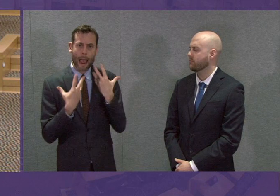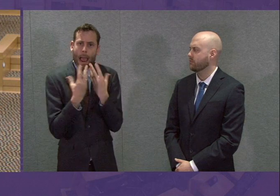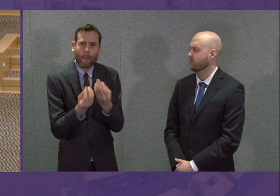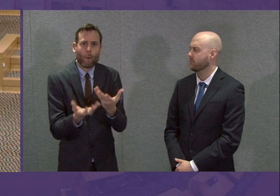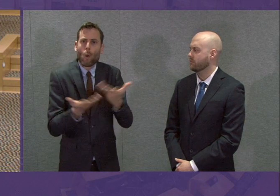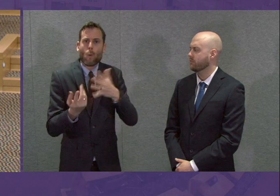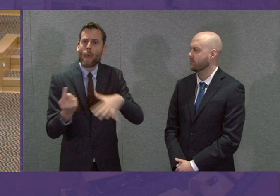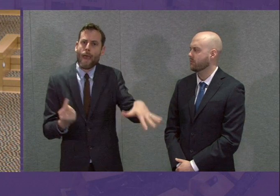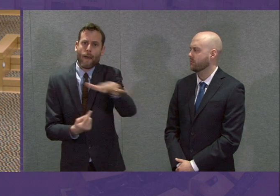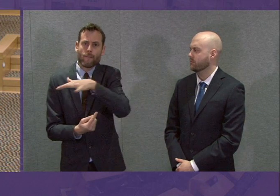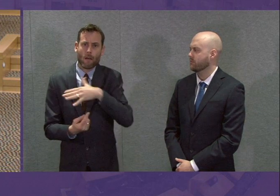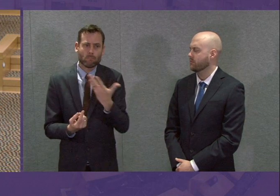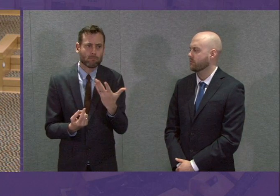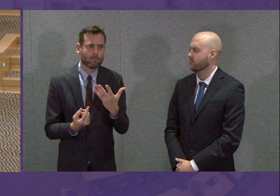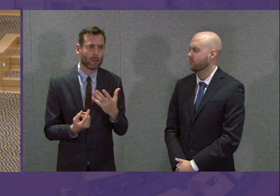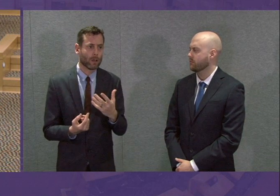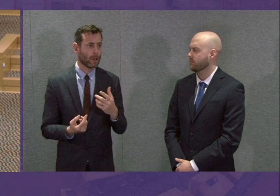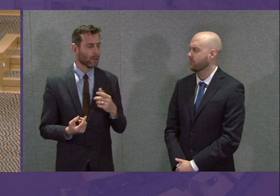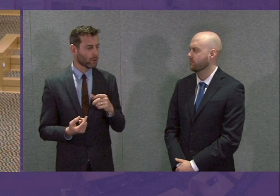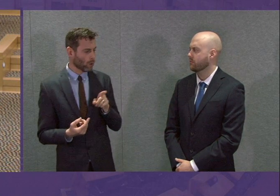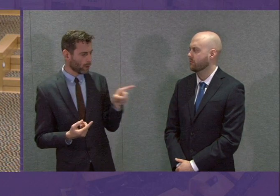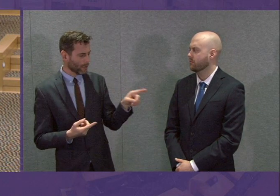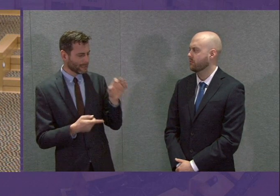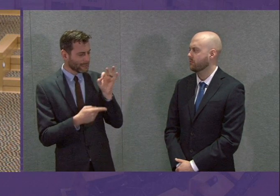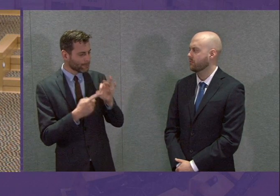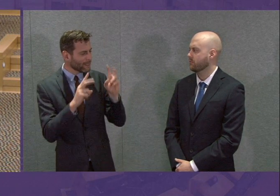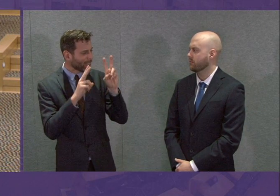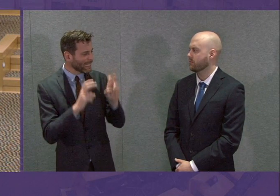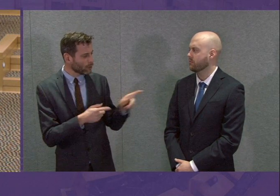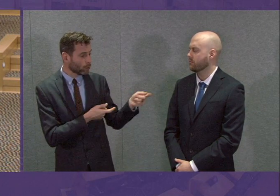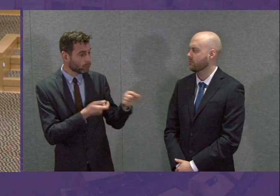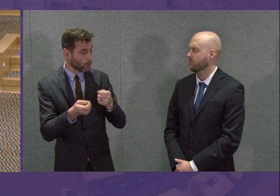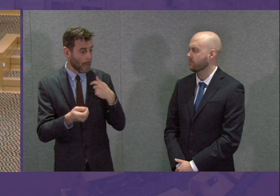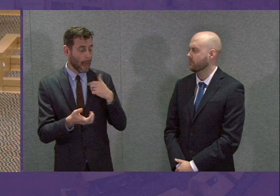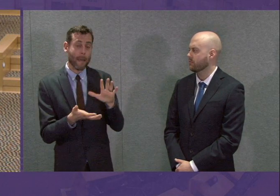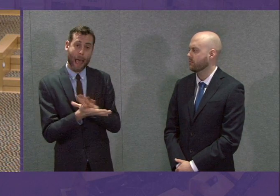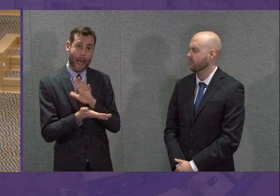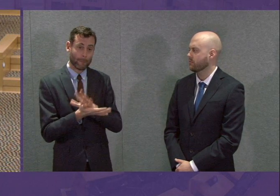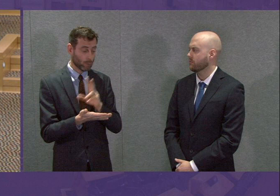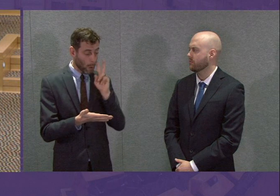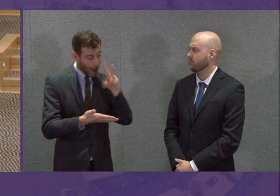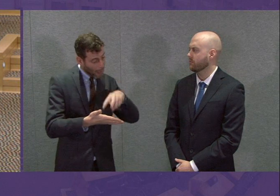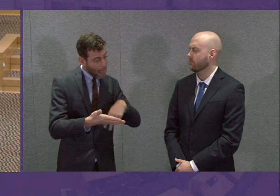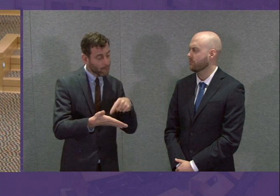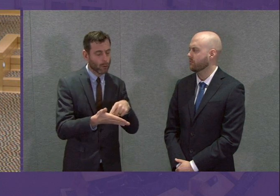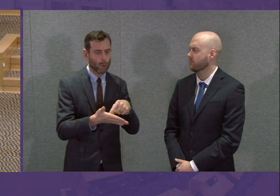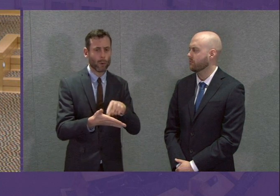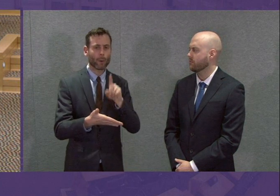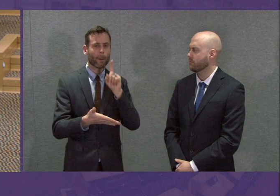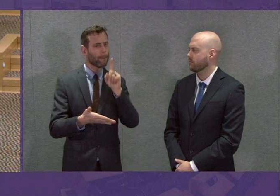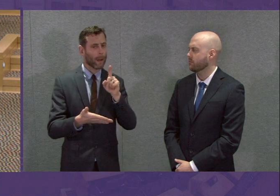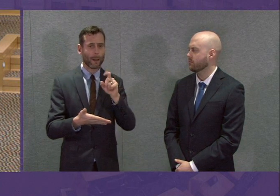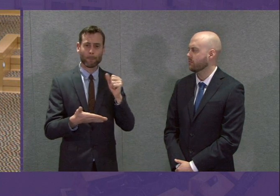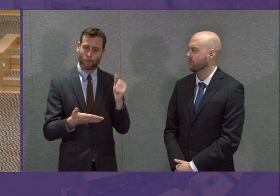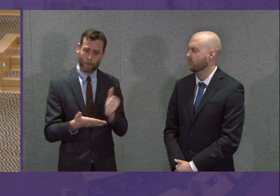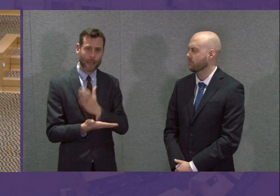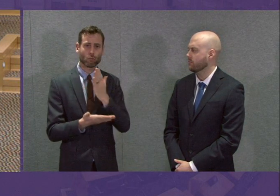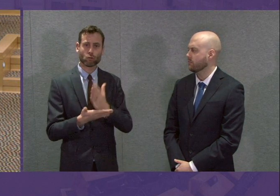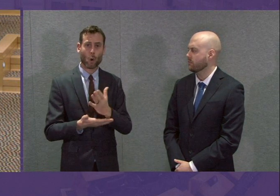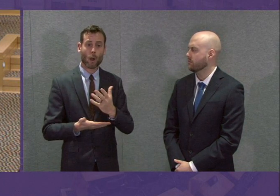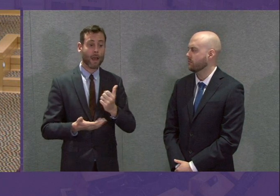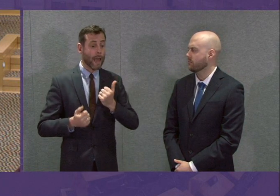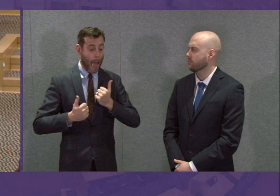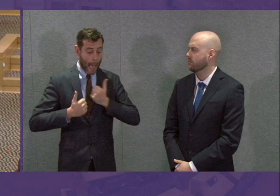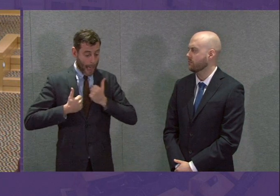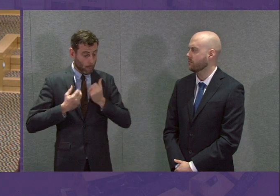you know, I'm happy to look into the specific issue that Richard Lyle takes, but we need to make sure that all resources that we have